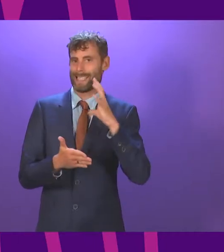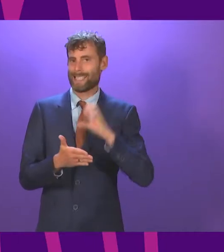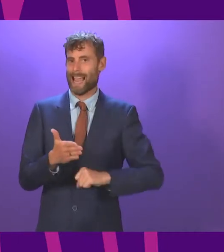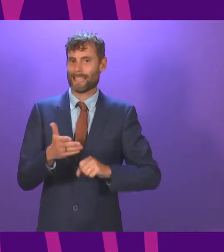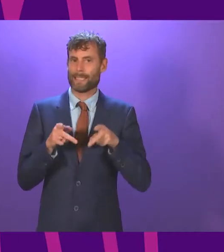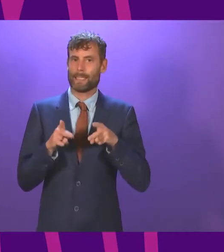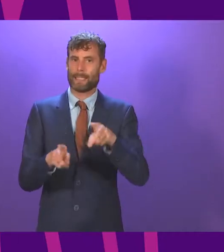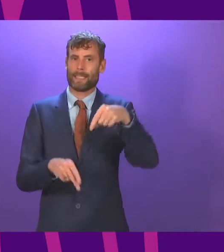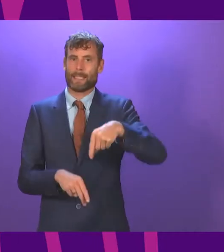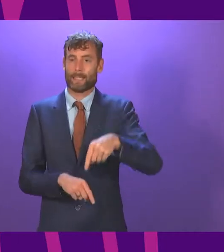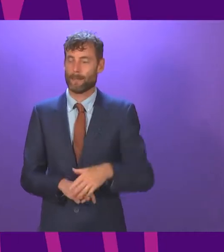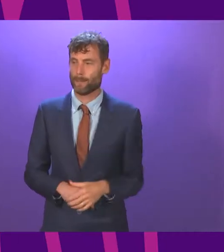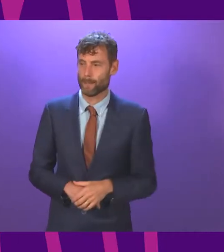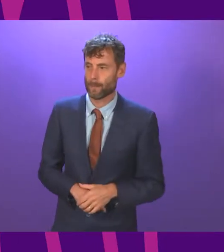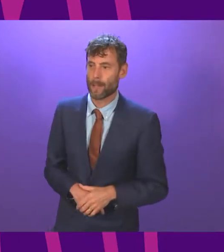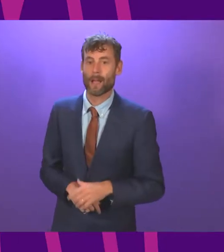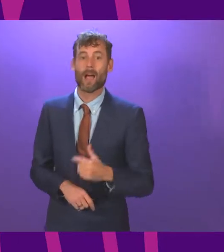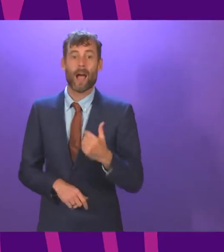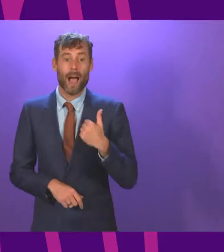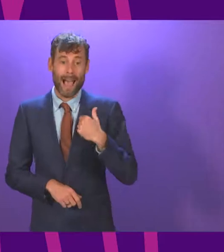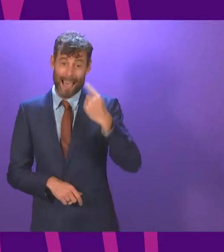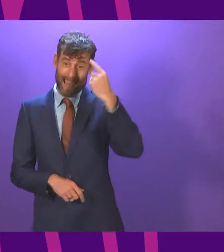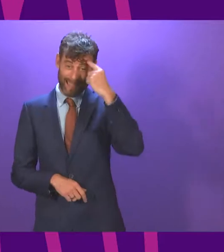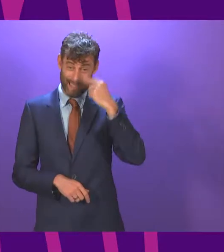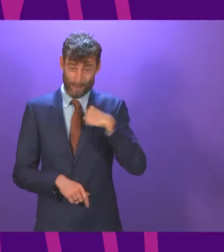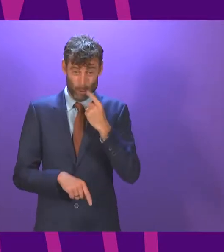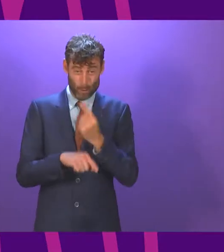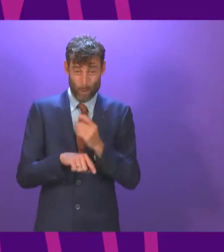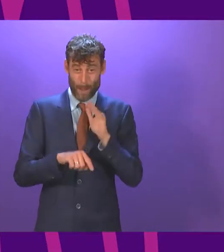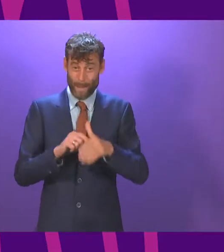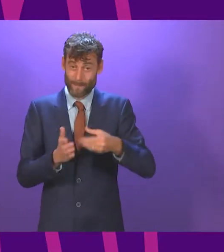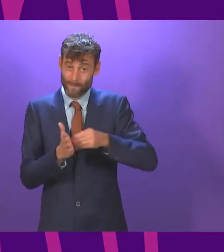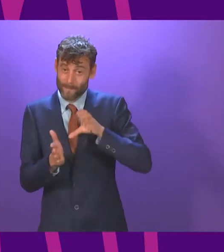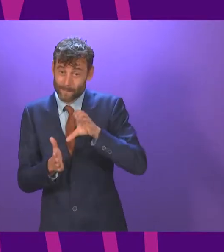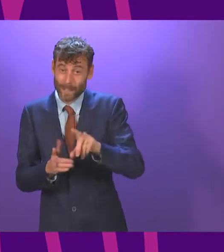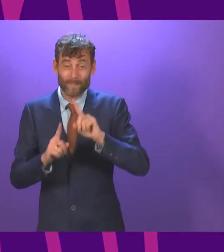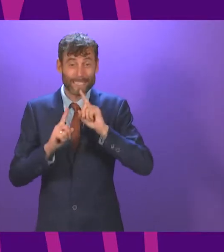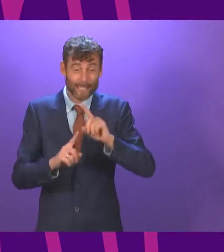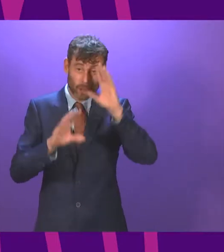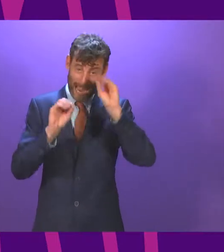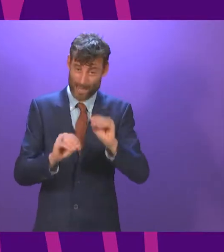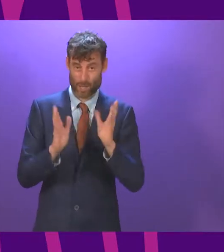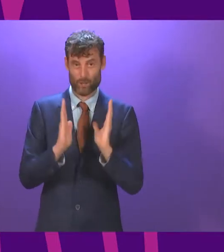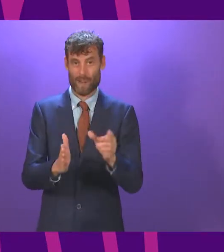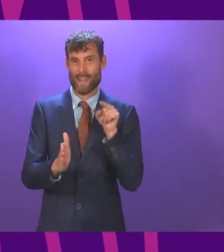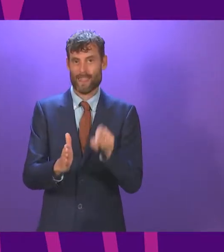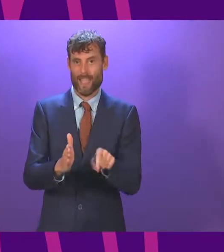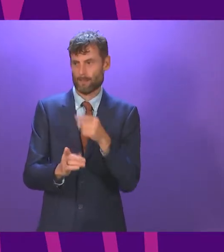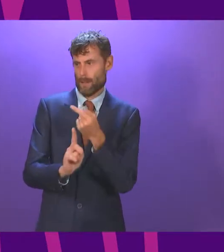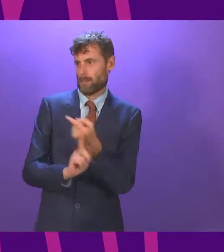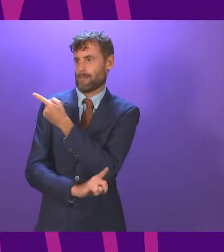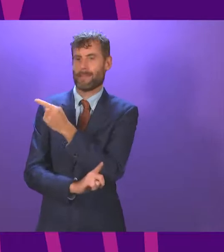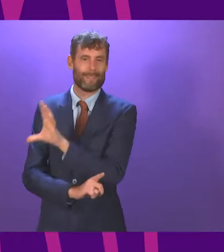I am at this moment taking the opportunity to talk about the funding in teaching and education and I will continue on that vein.